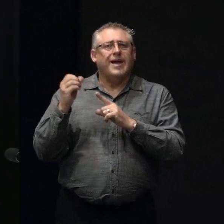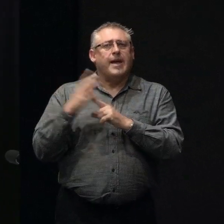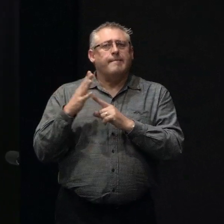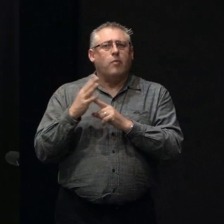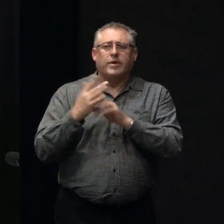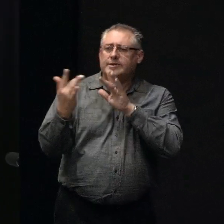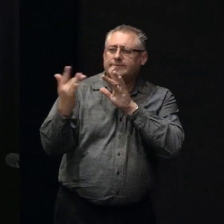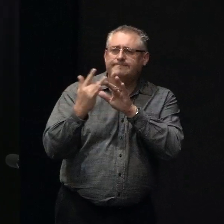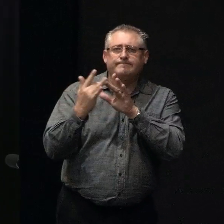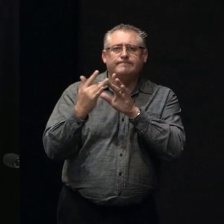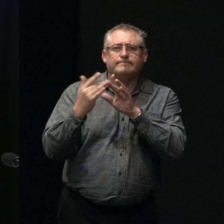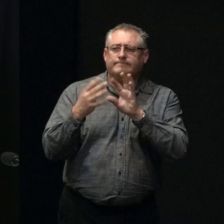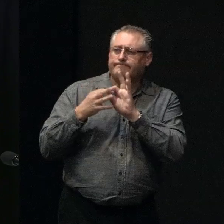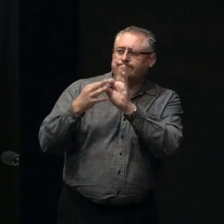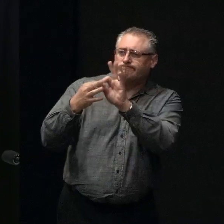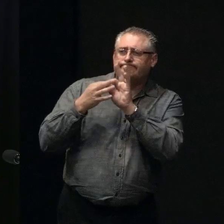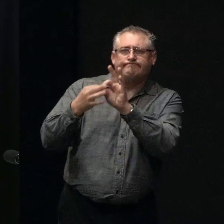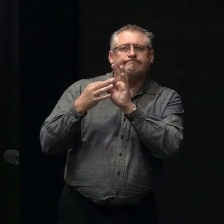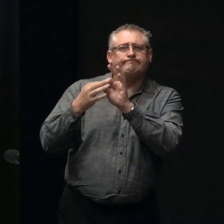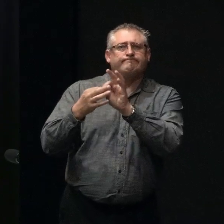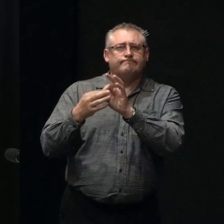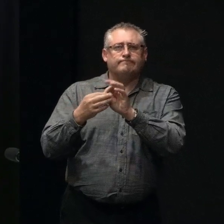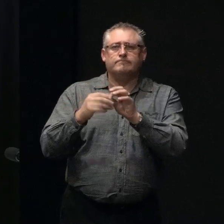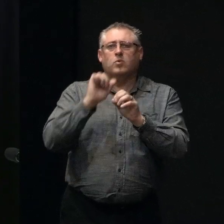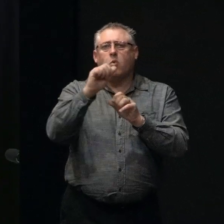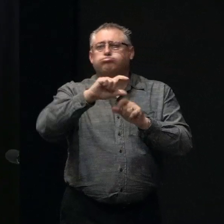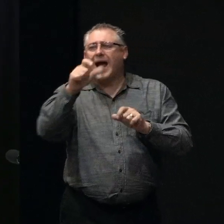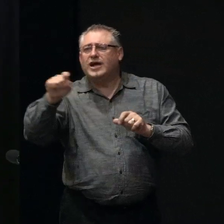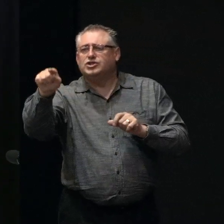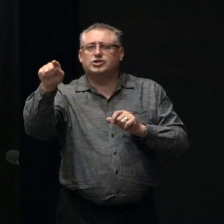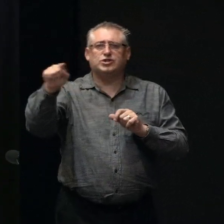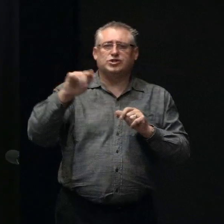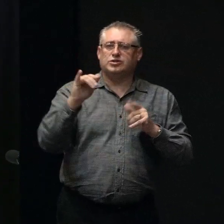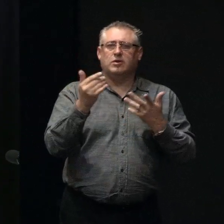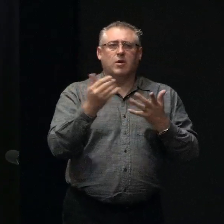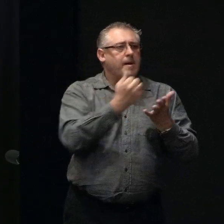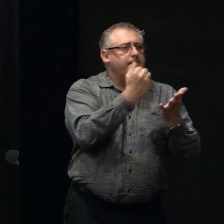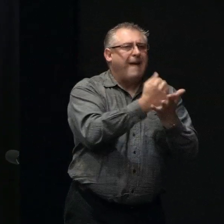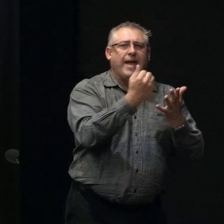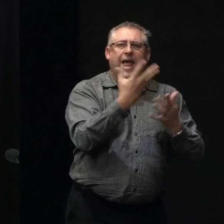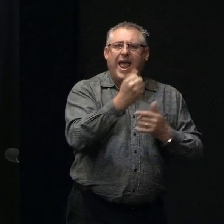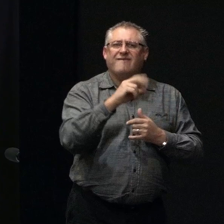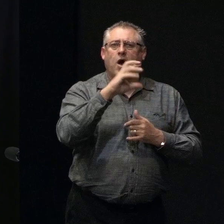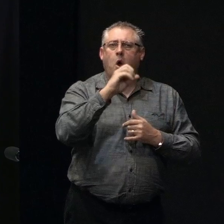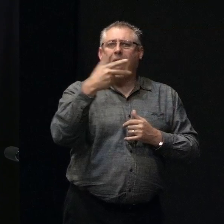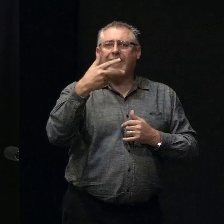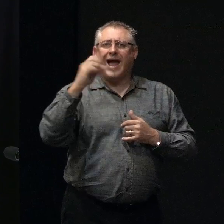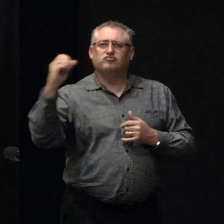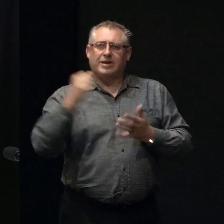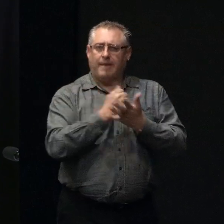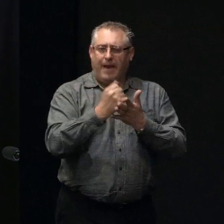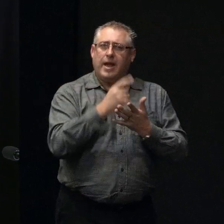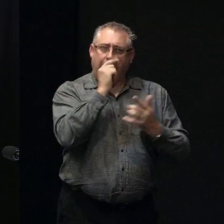a relationship you might have existing. If it's a branch nearby, or I know all the banks have got 0800 numbers you can contact,